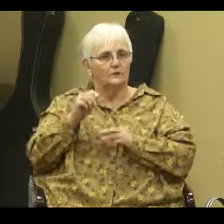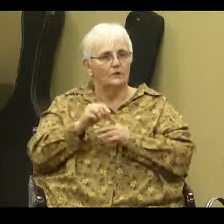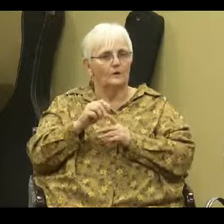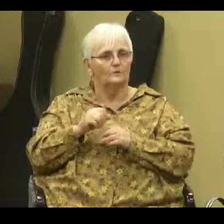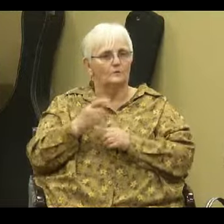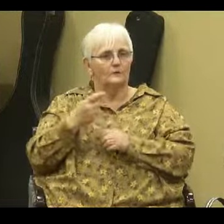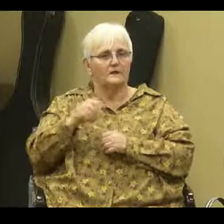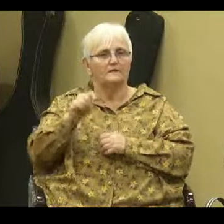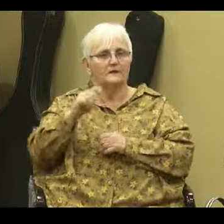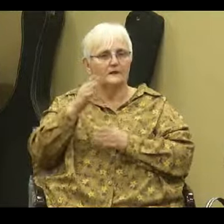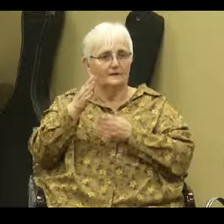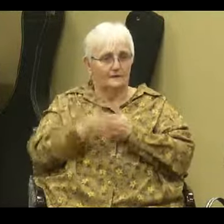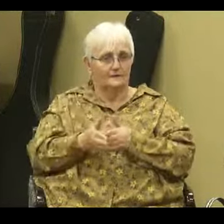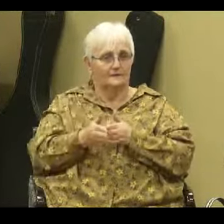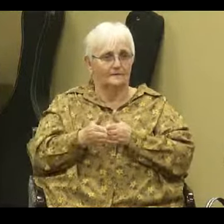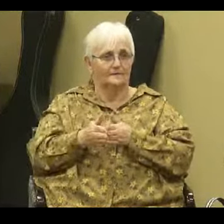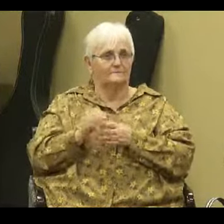end no I'm kidding